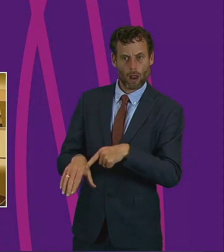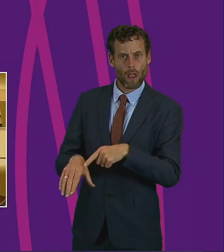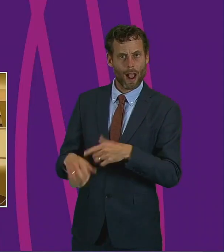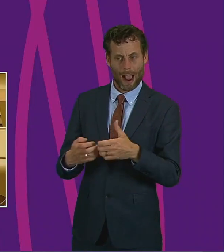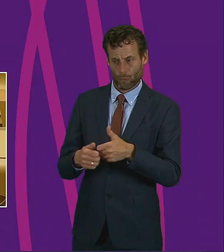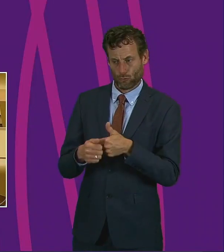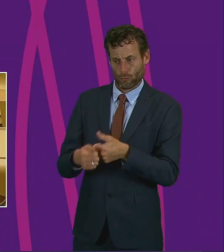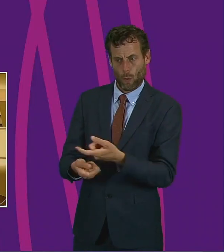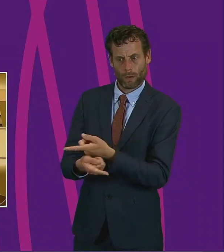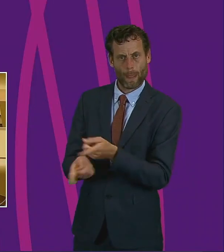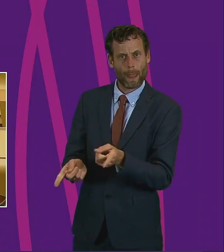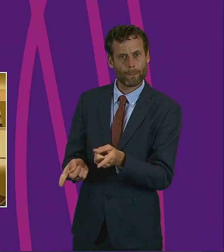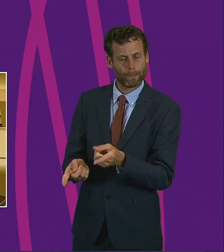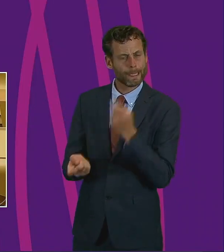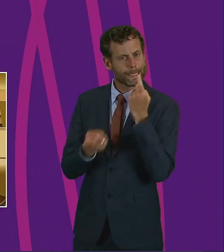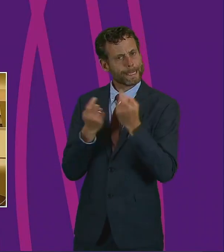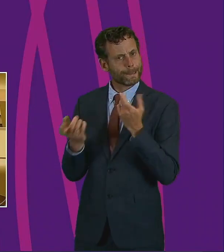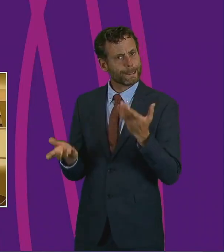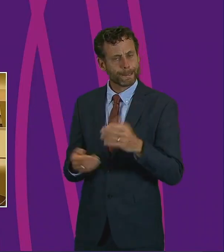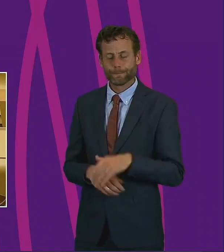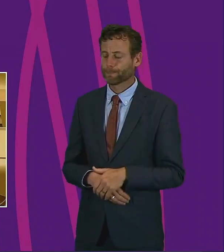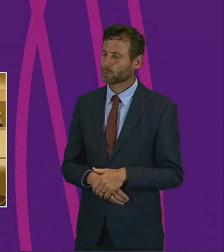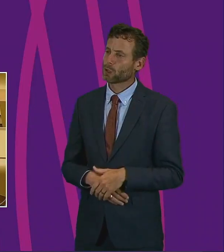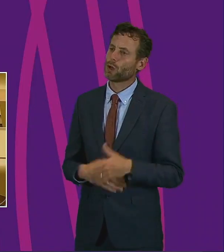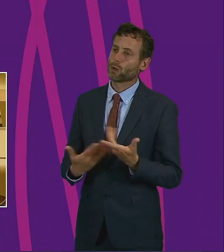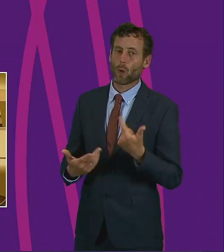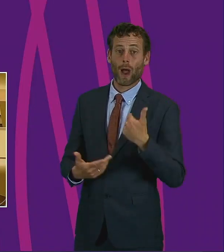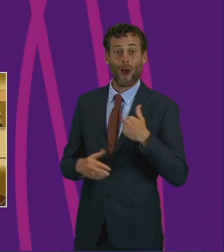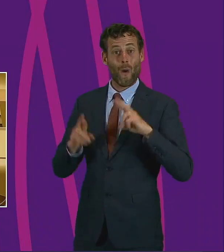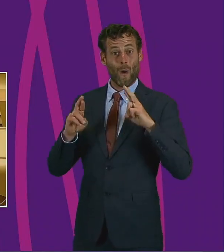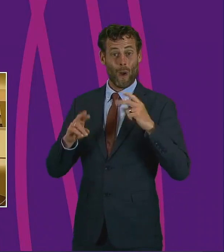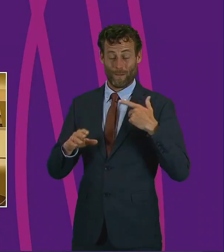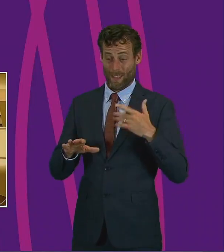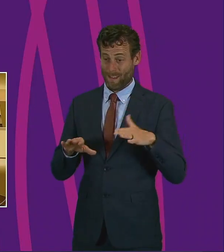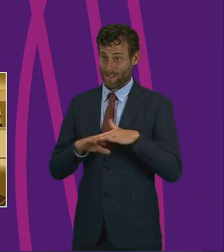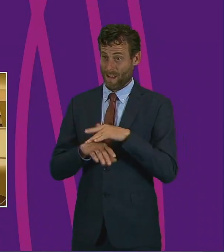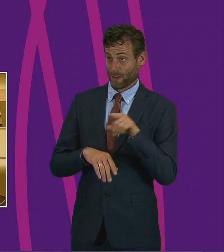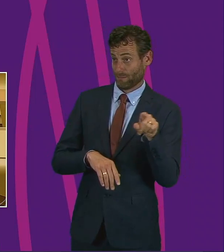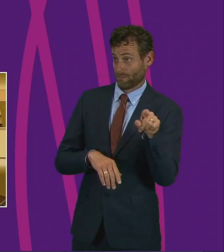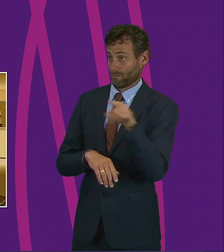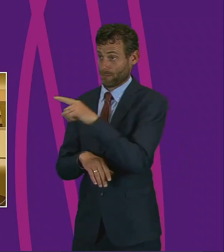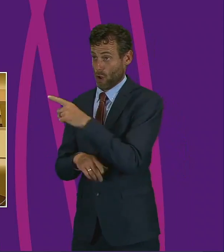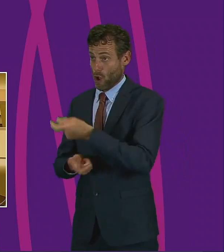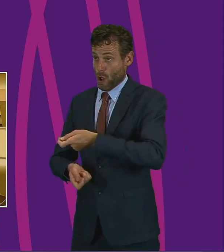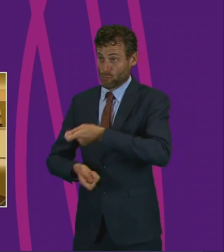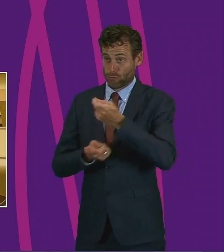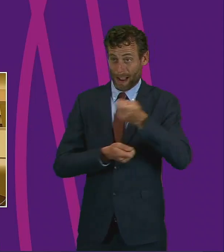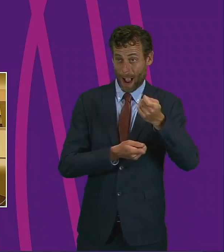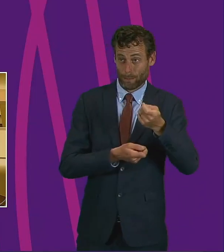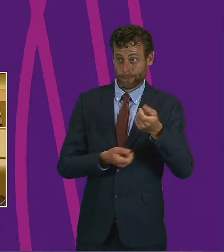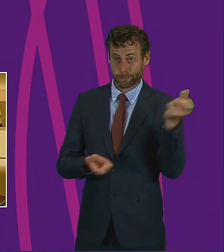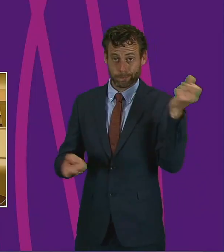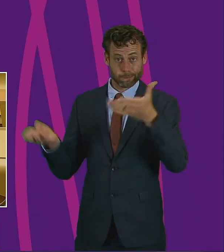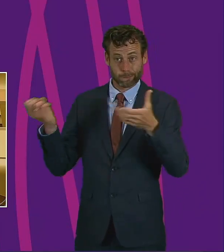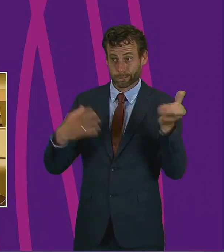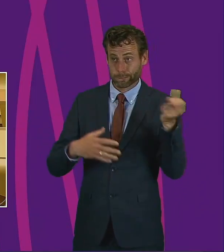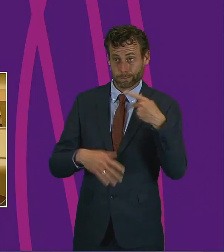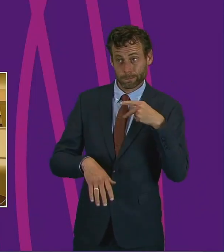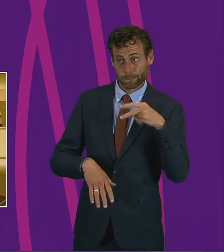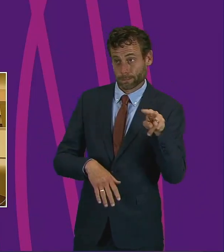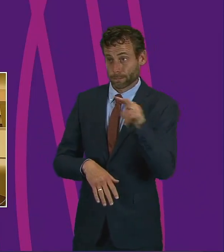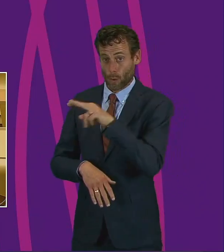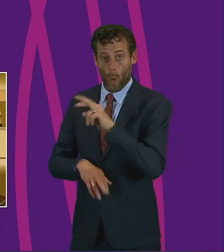forward on that point. Presiding officer, hopefully, I've covered most of the points that people have raised